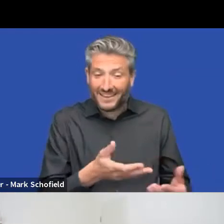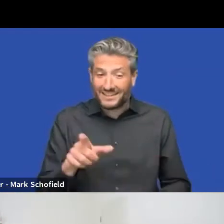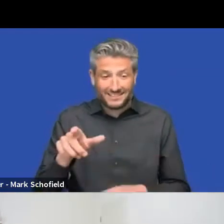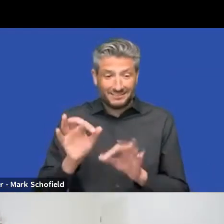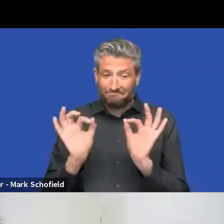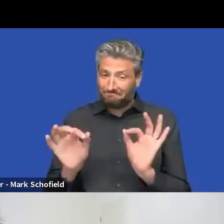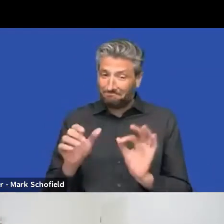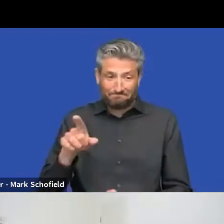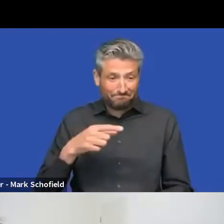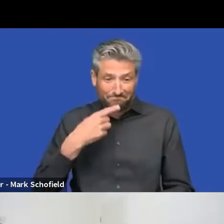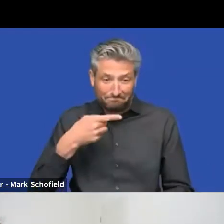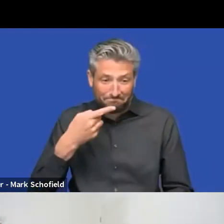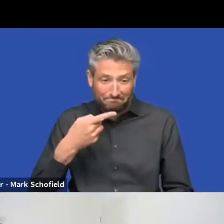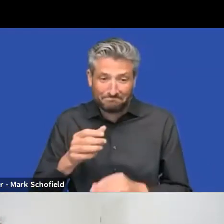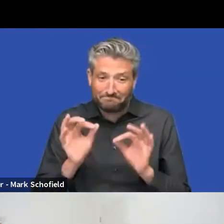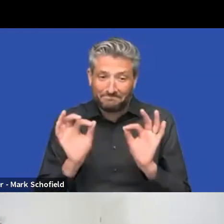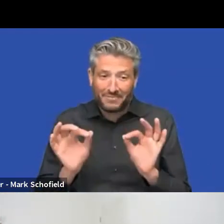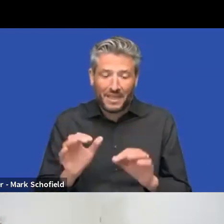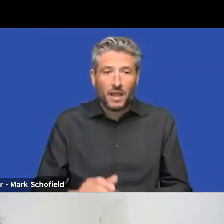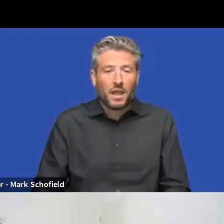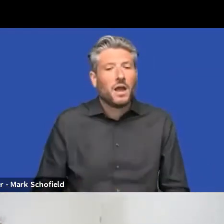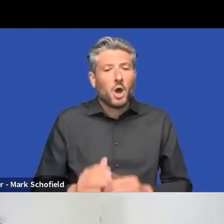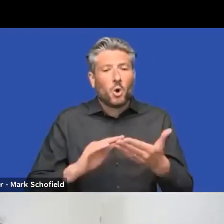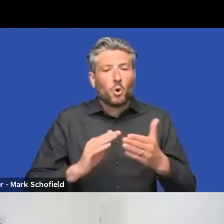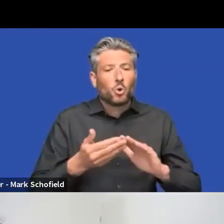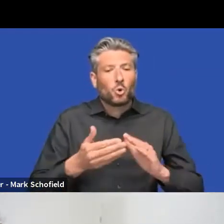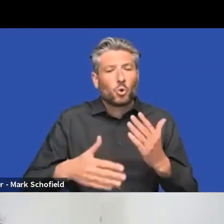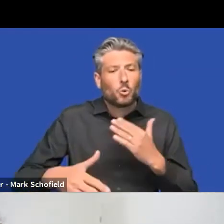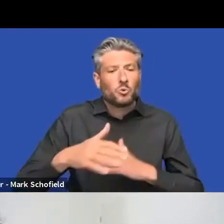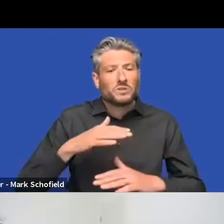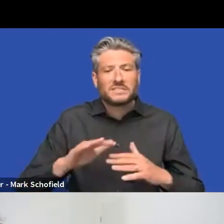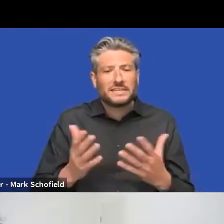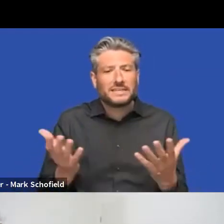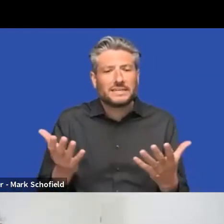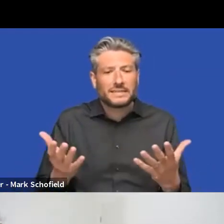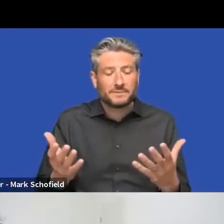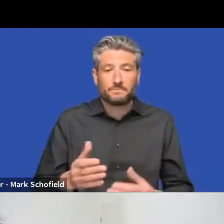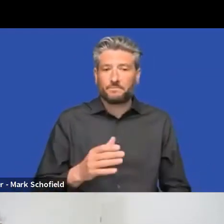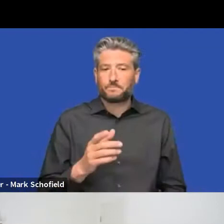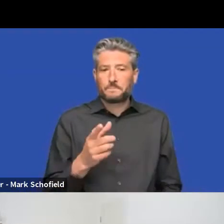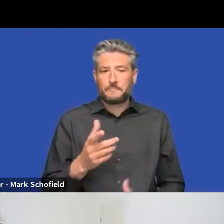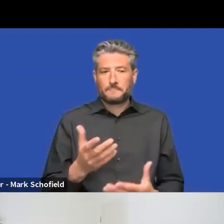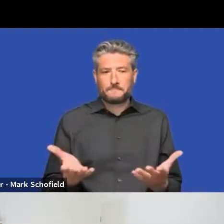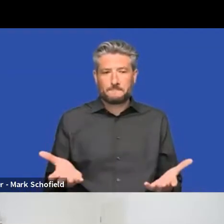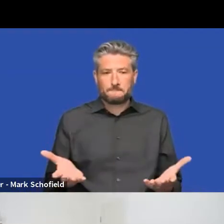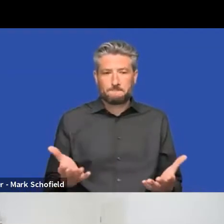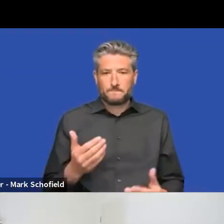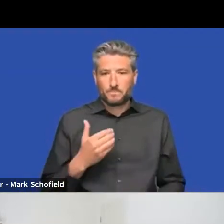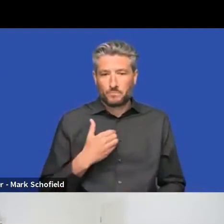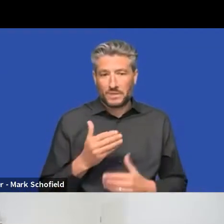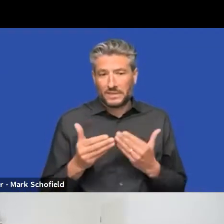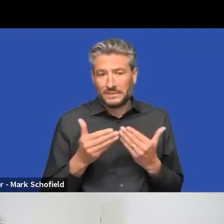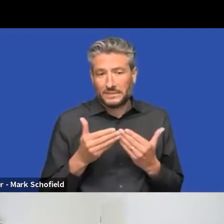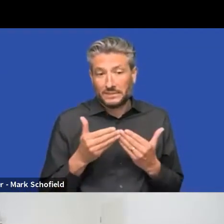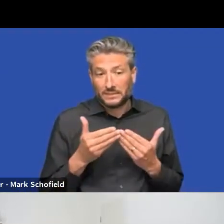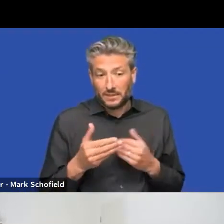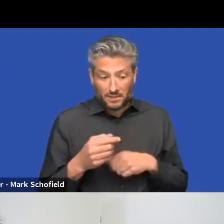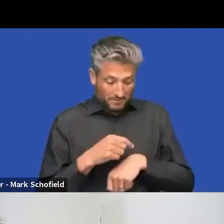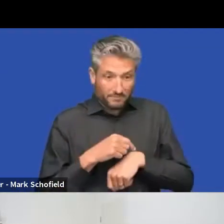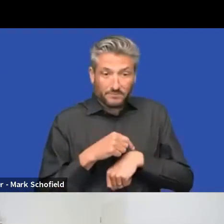Where are we with the community team? Yeah, I can tell that. So we are, we're very, very close to be able to announce, uh, the community team. We only